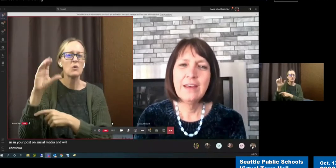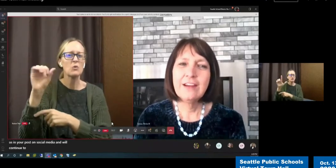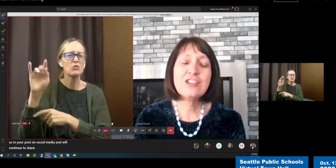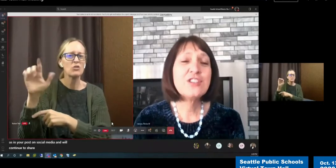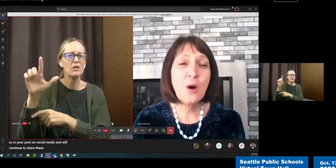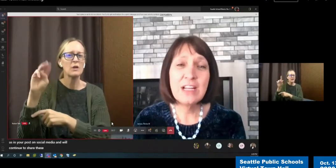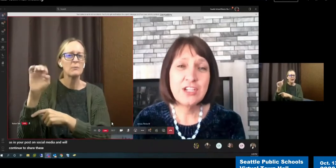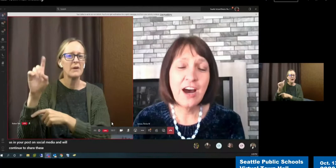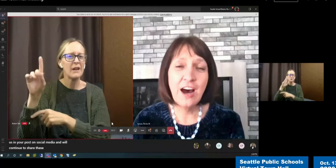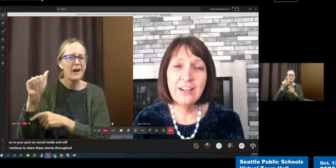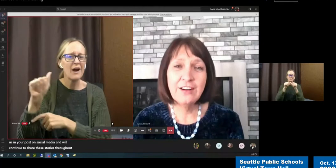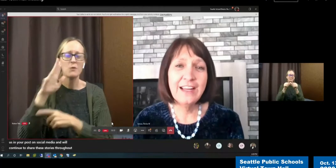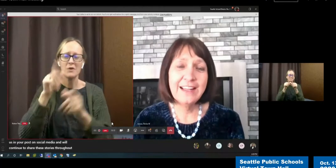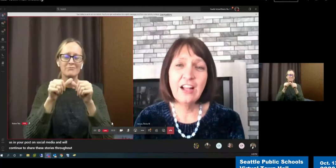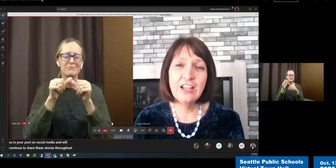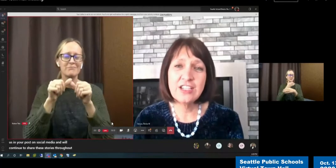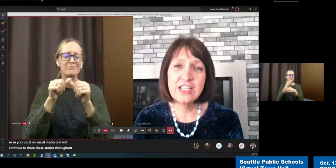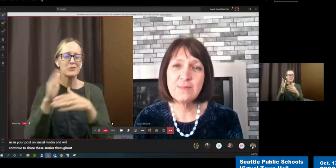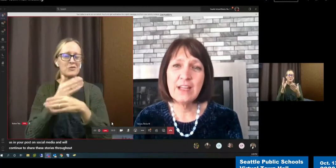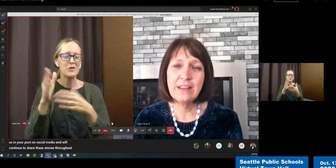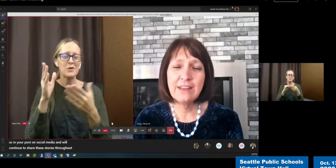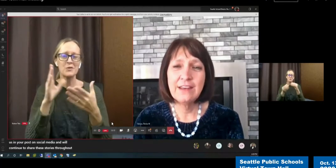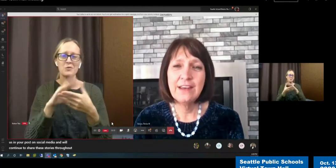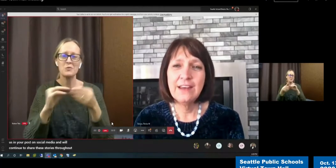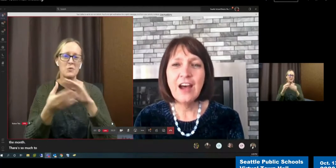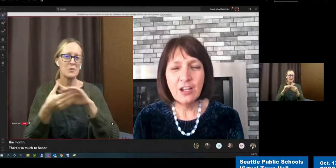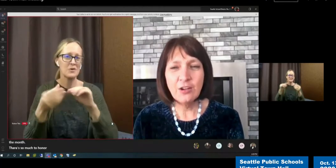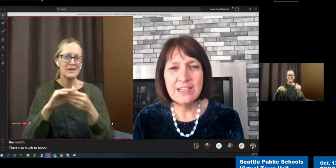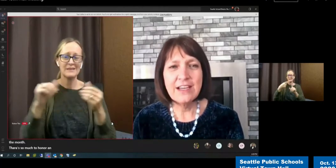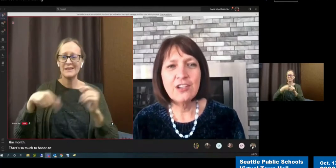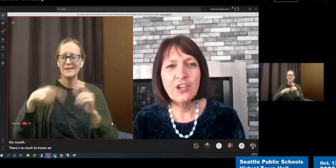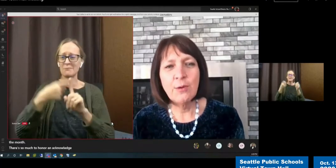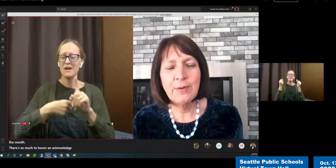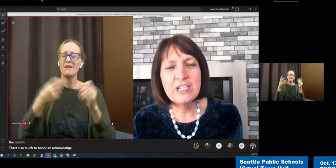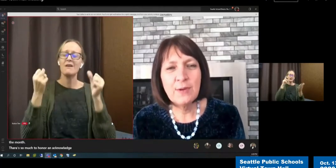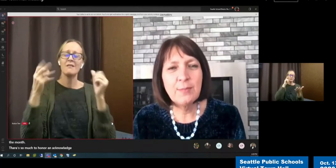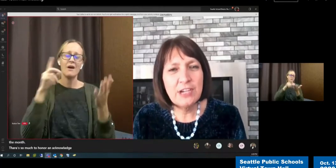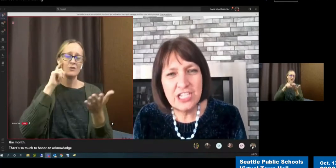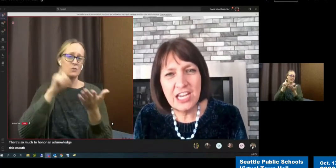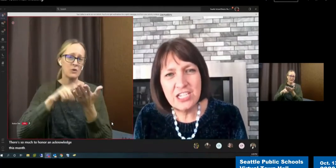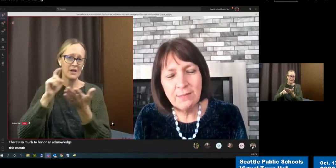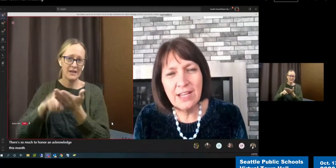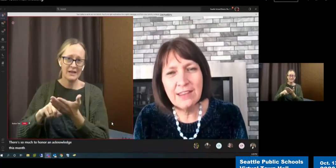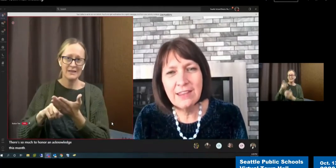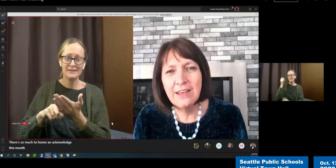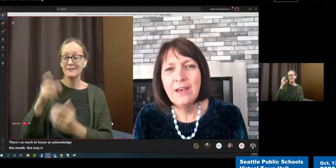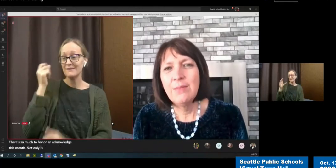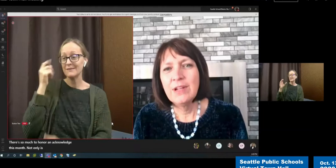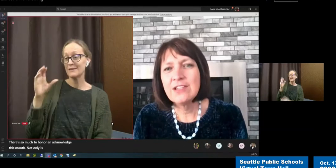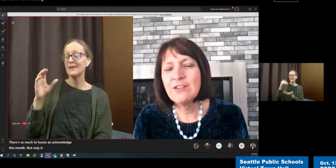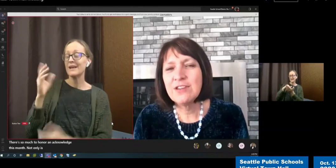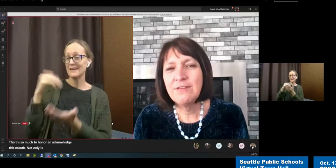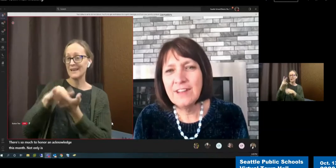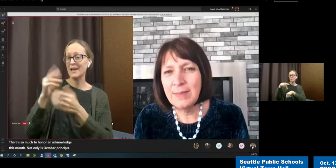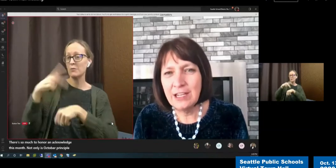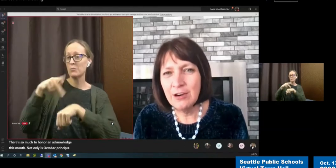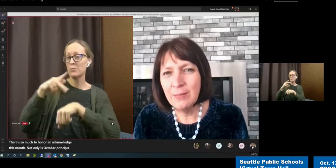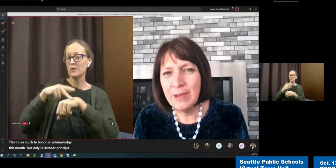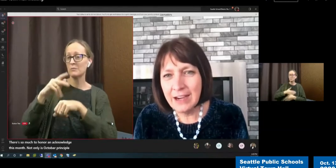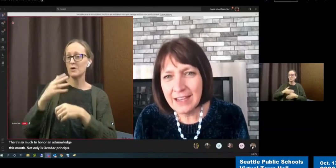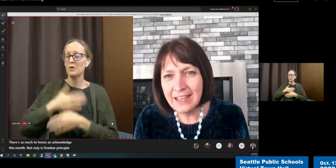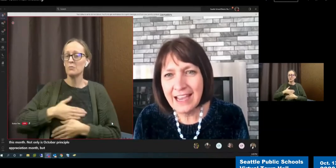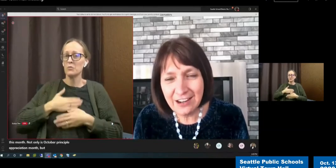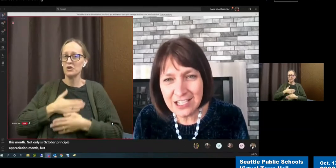There's so much to honor and acknowledge this month. Not only is October Principal Appreciation Month, but it's also Filipino